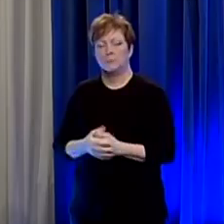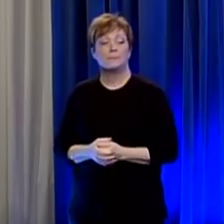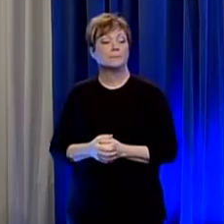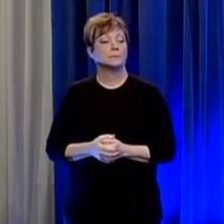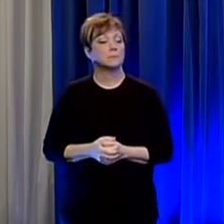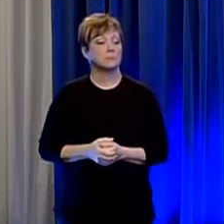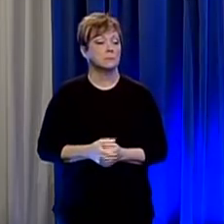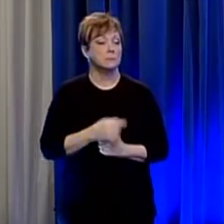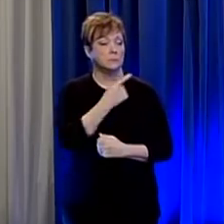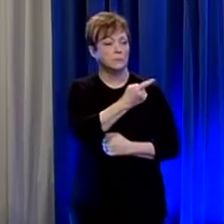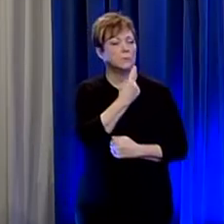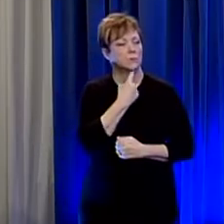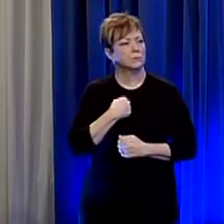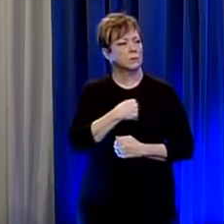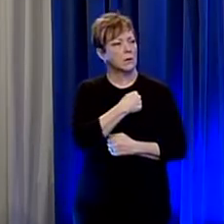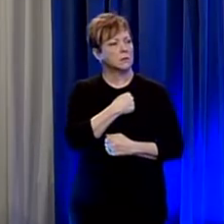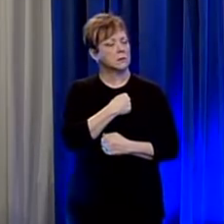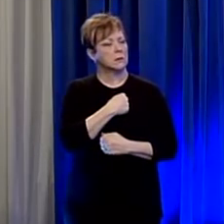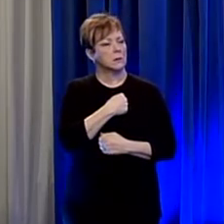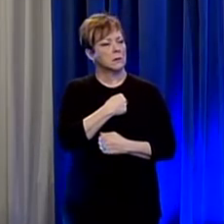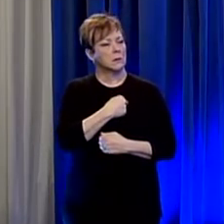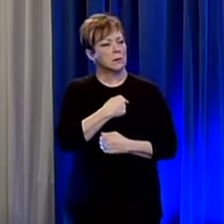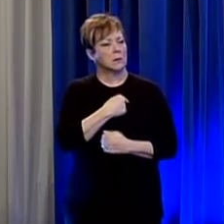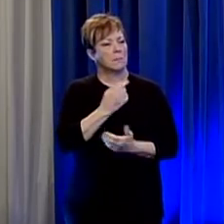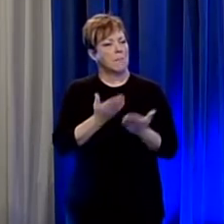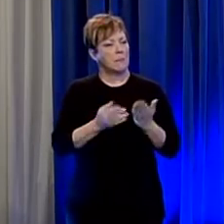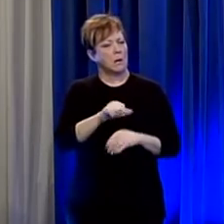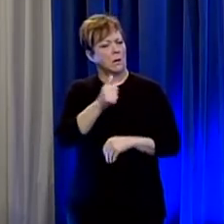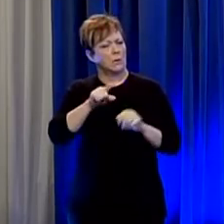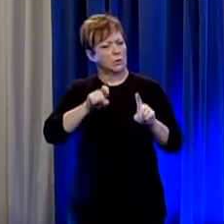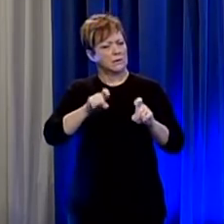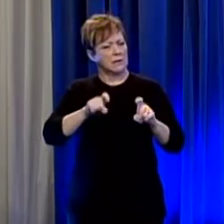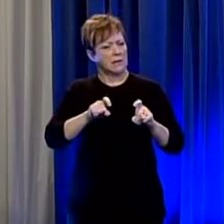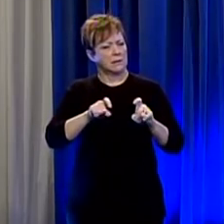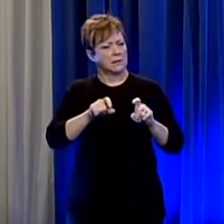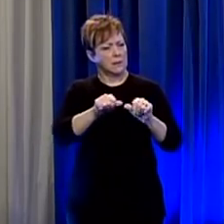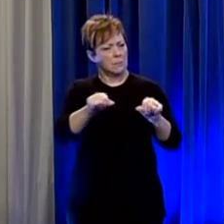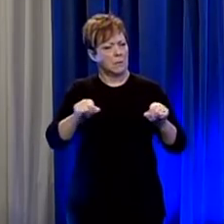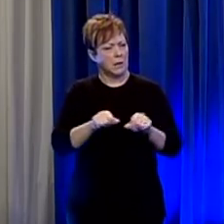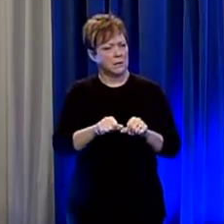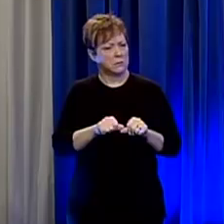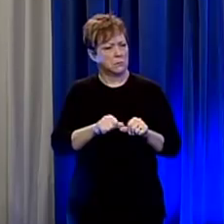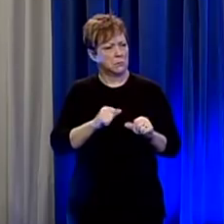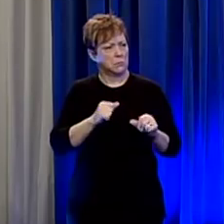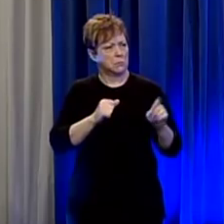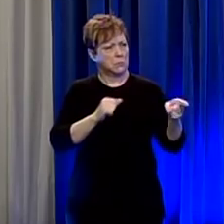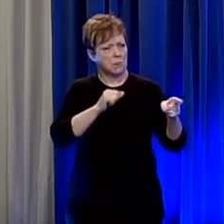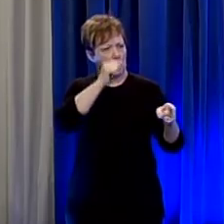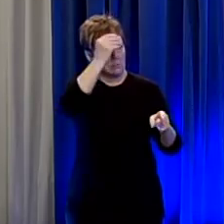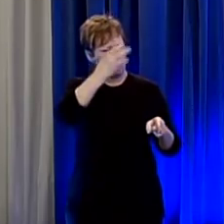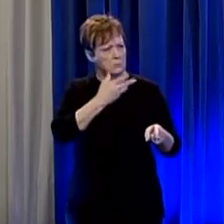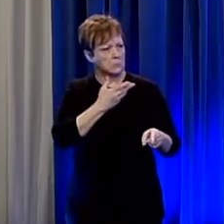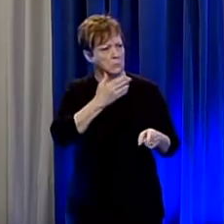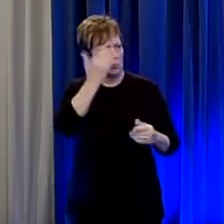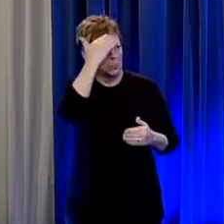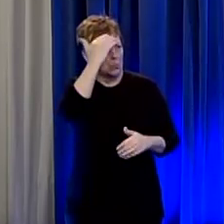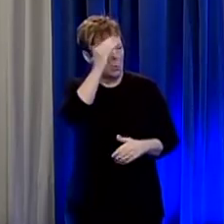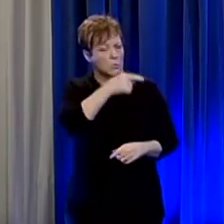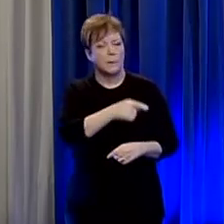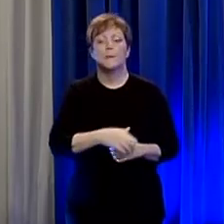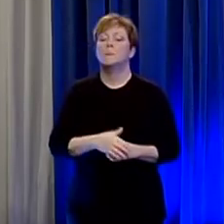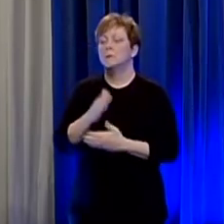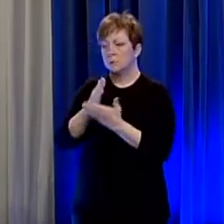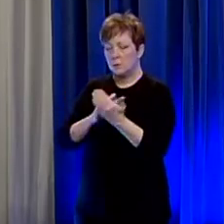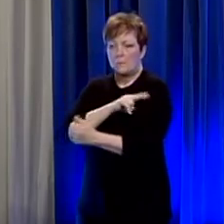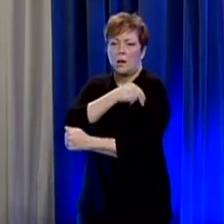sites that your office or this department may be unaware of why is that it's because some hospitals for example may